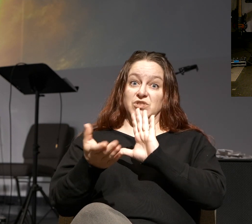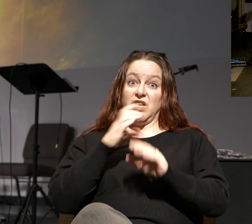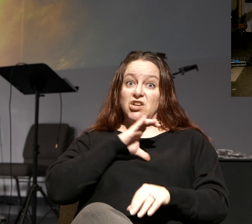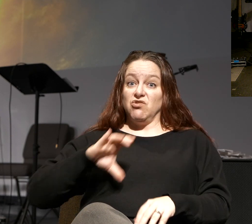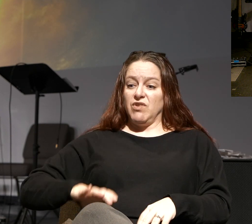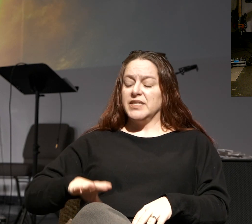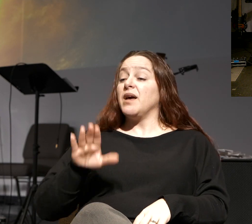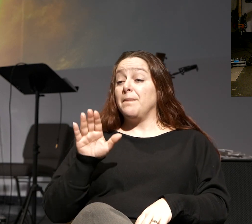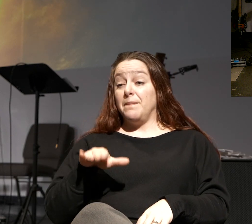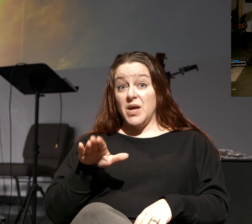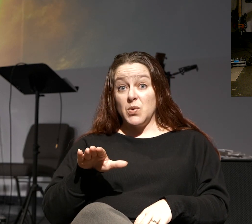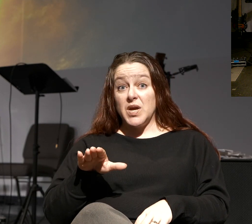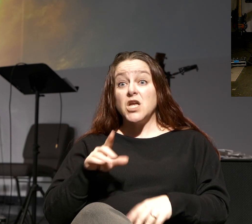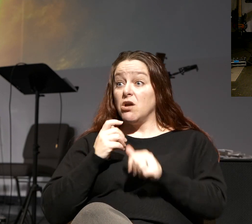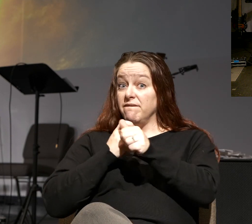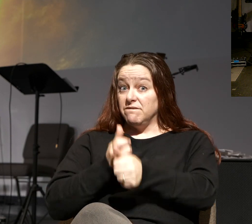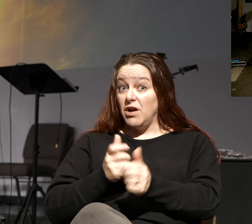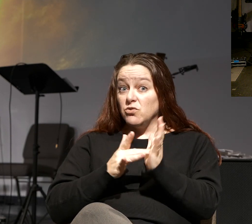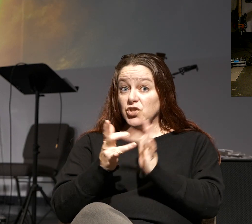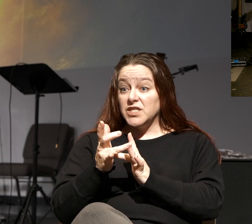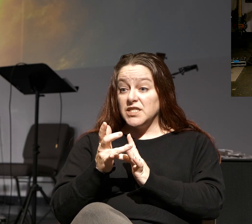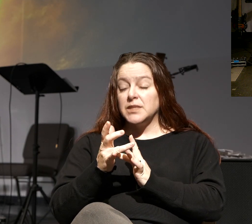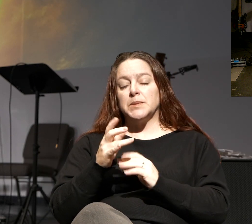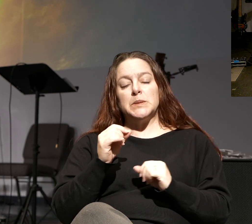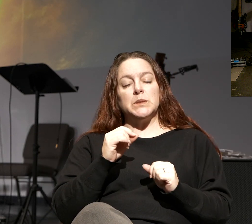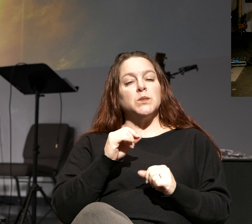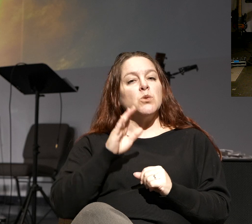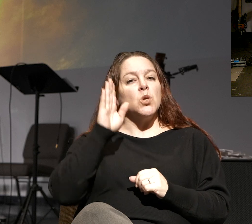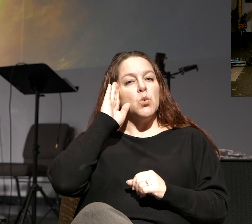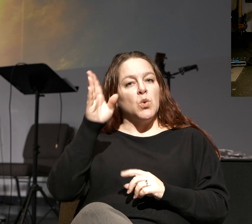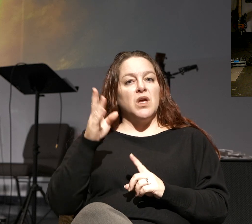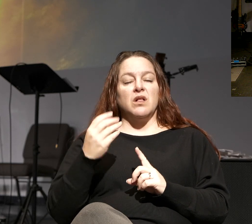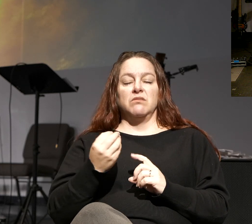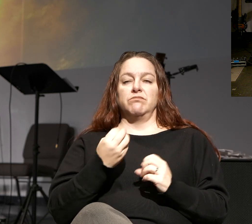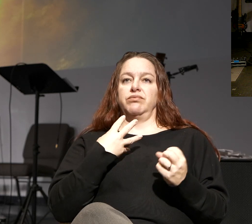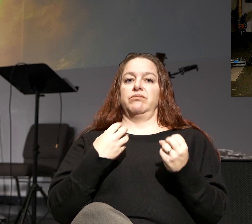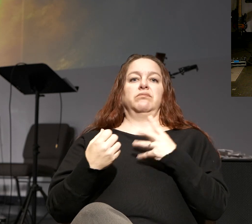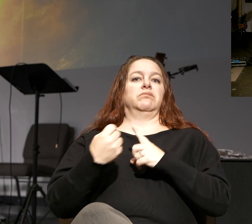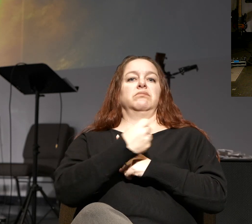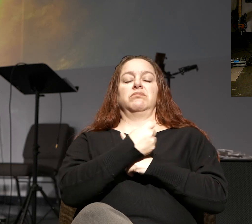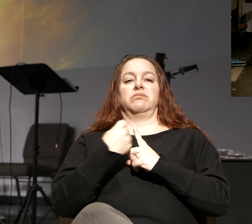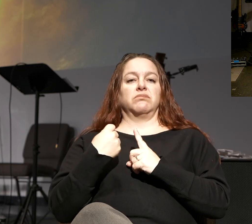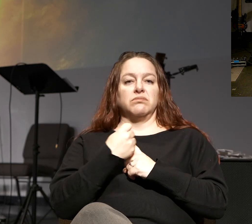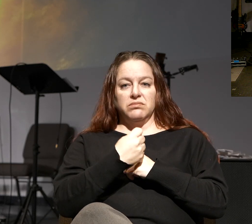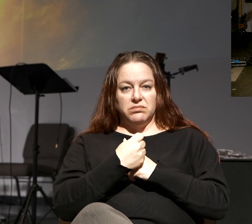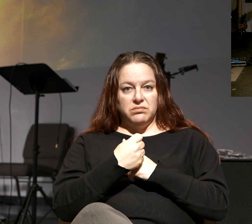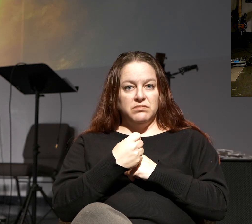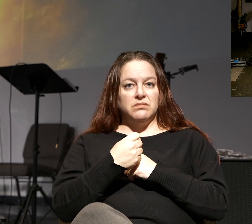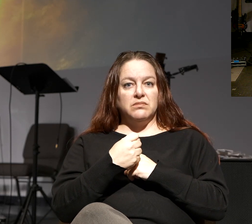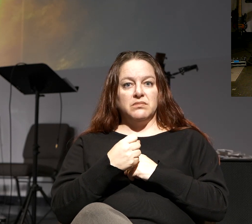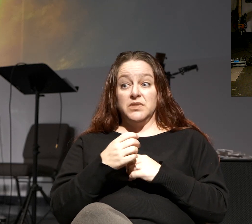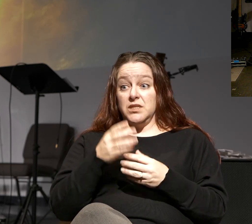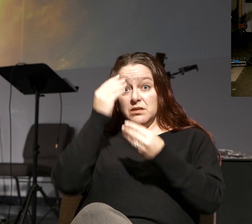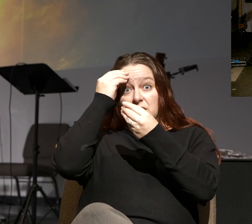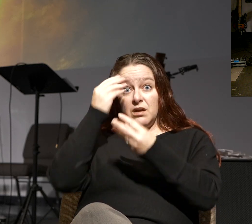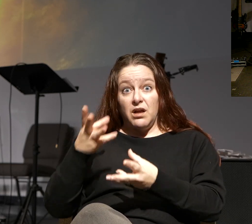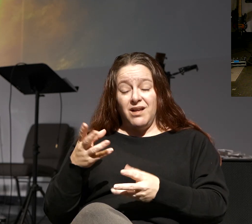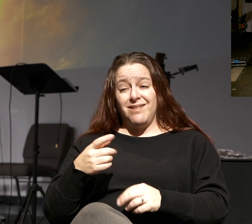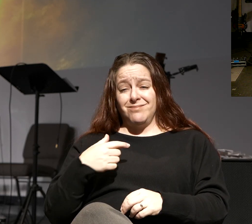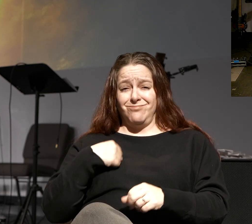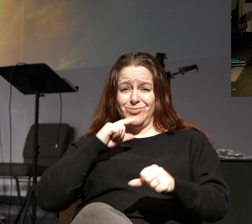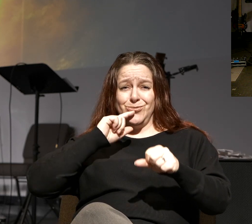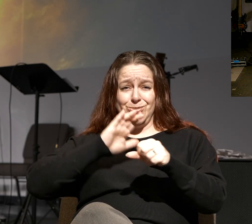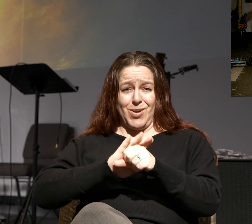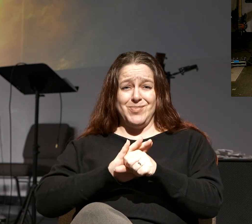them. He's saying, oh, by the way, you follow Jesus, you're going to get the living daylights beat out of you. This is what he's saying. He's promising